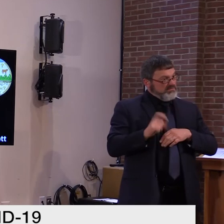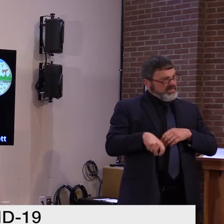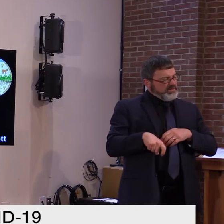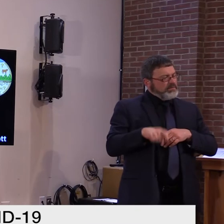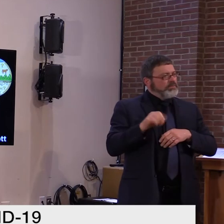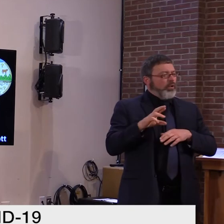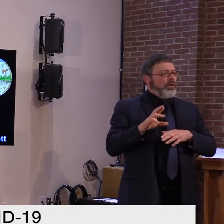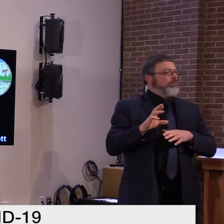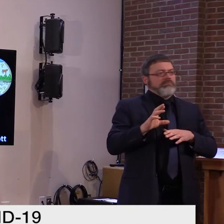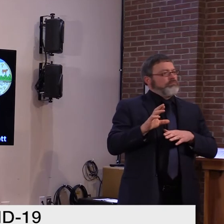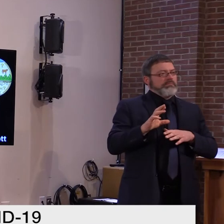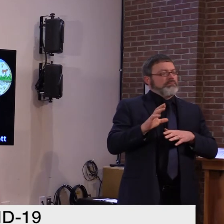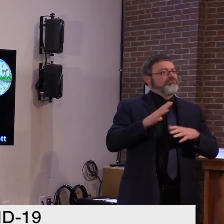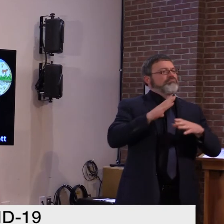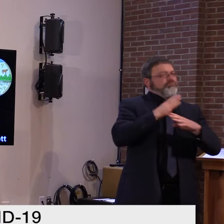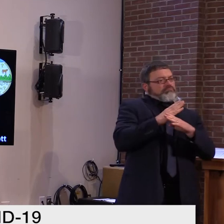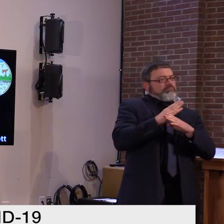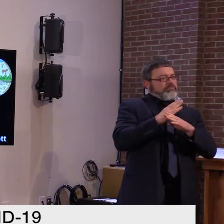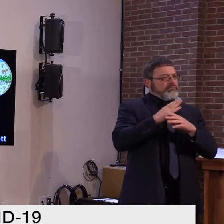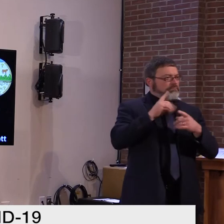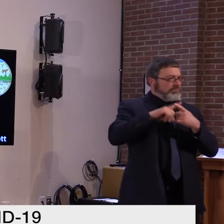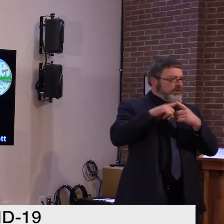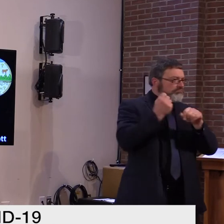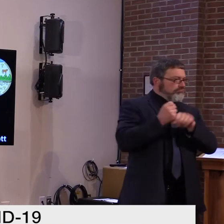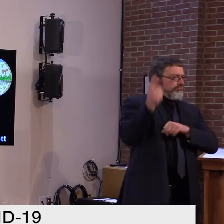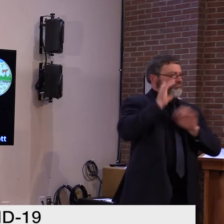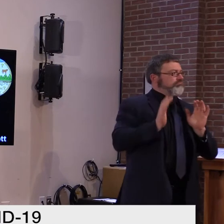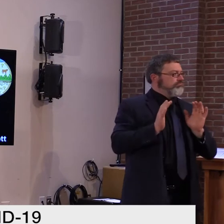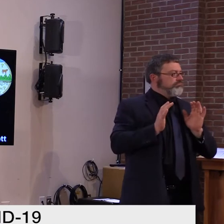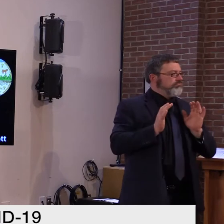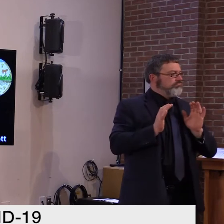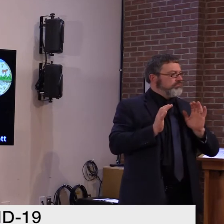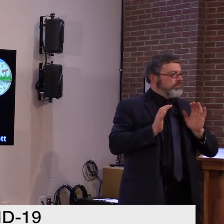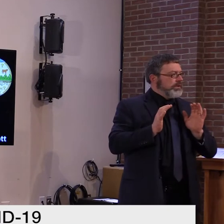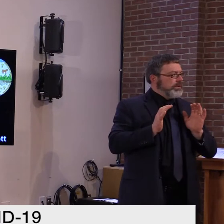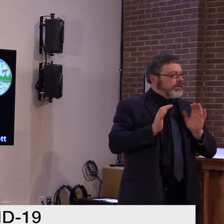where people live in situations that might make them more vulnerable.